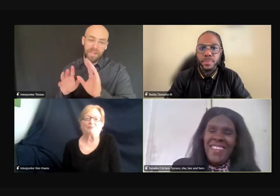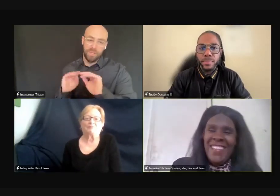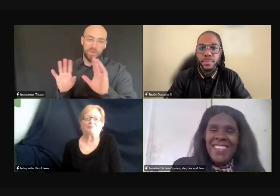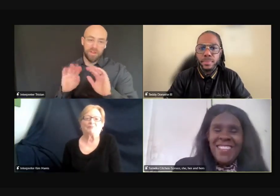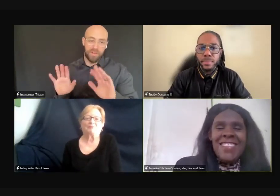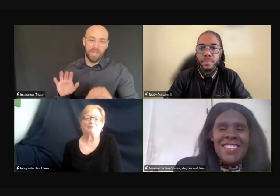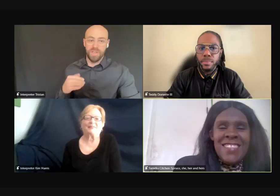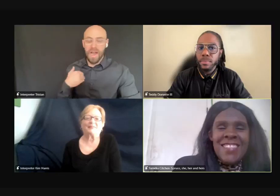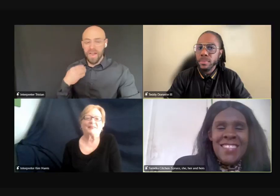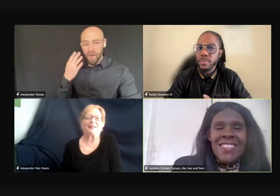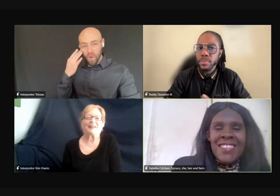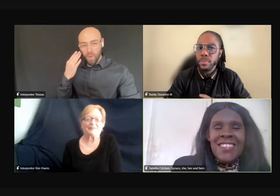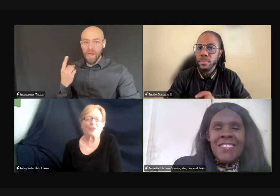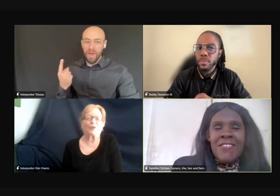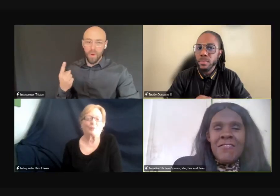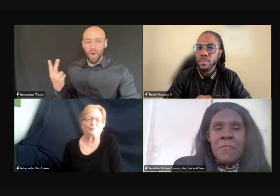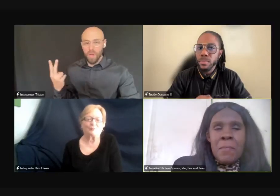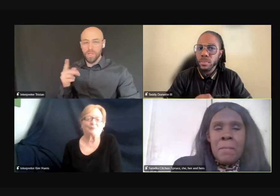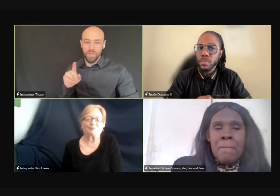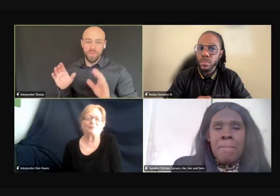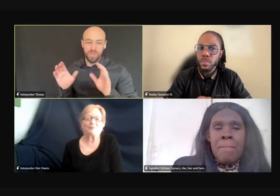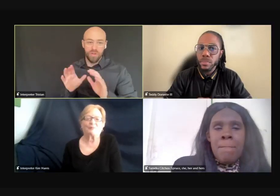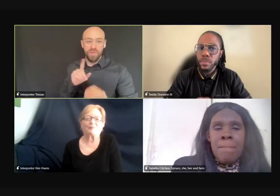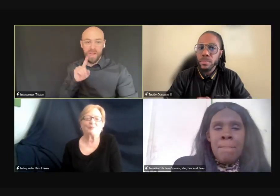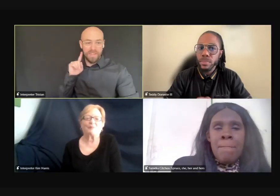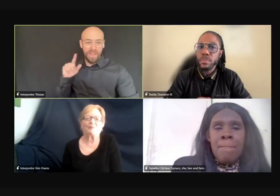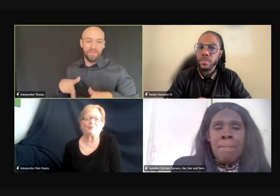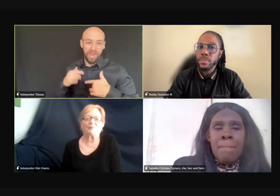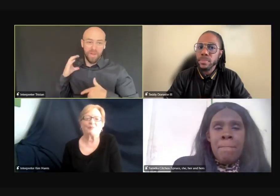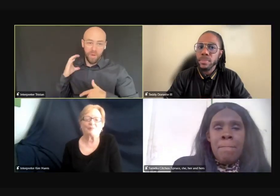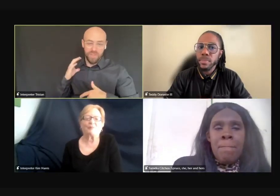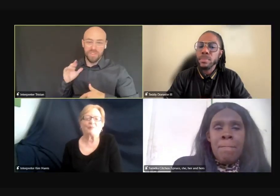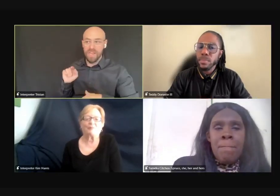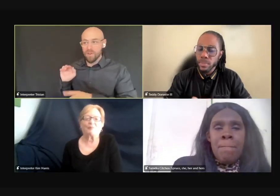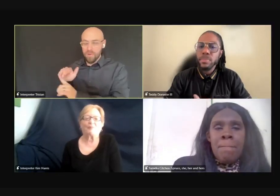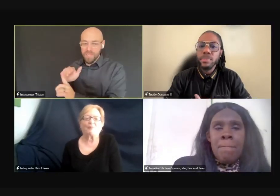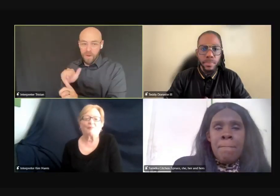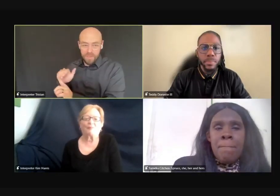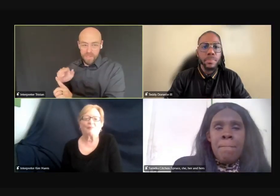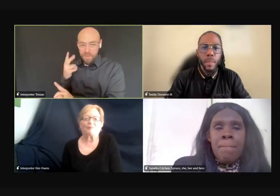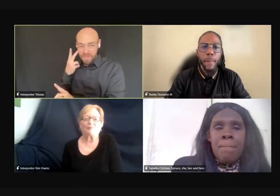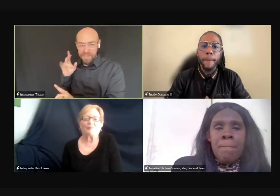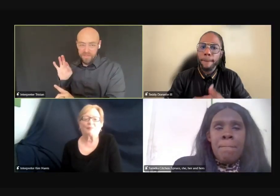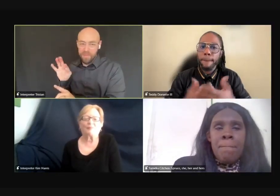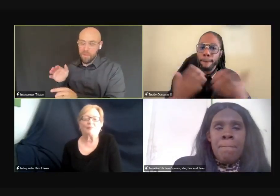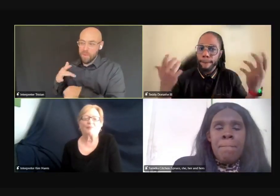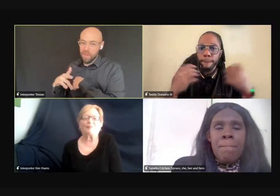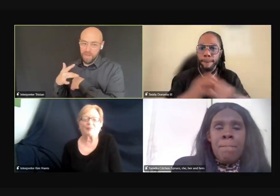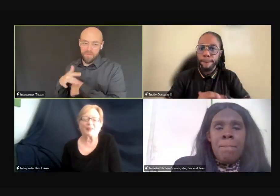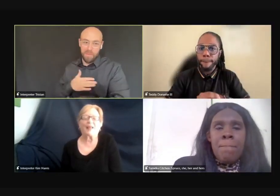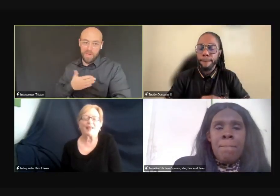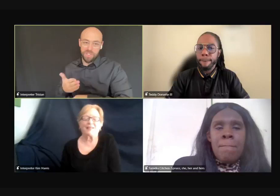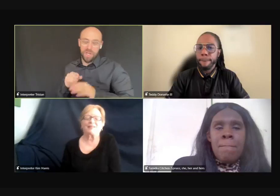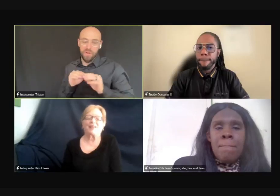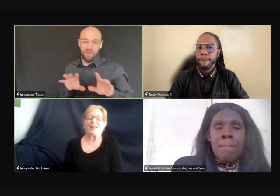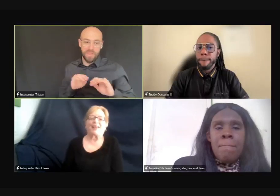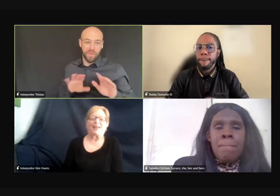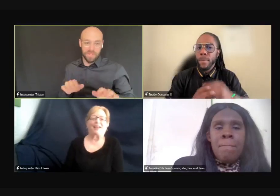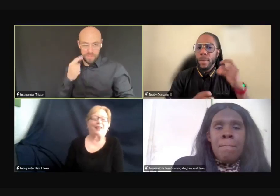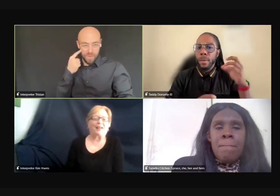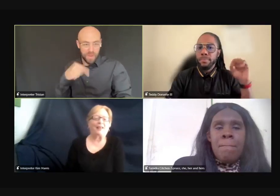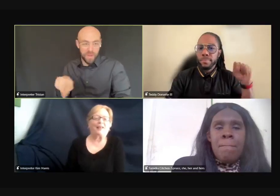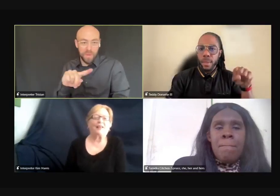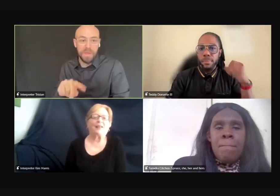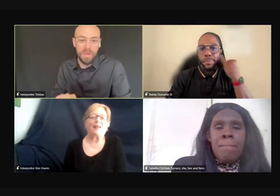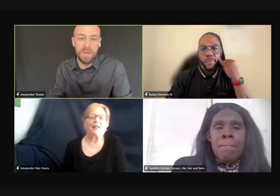Just for clarification, I know, I know one or two certified deaf life coaches. I could reach out to them and see if they'd be willing for me to share their